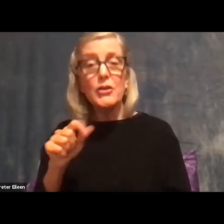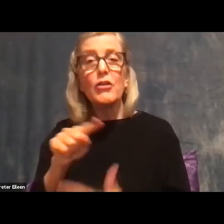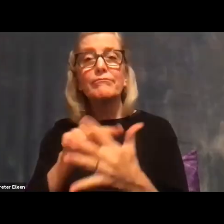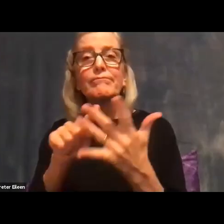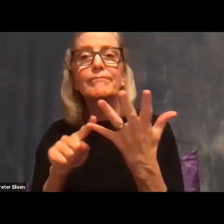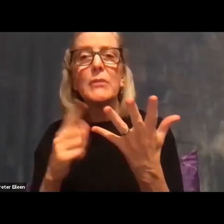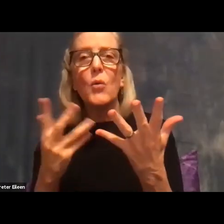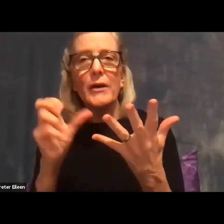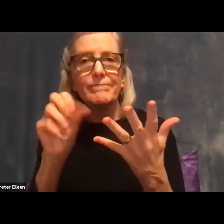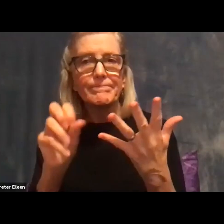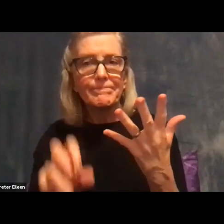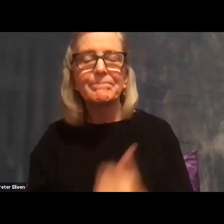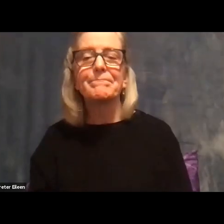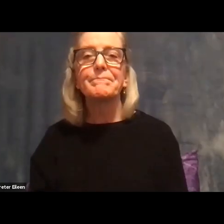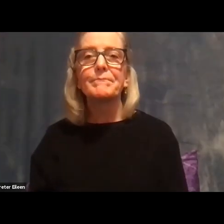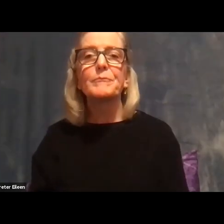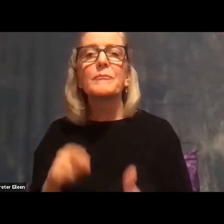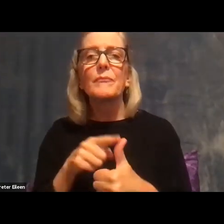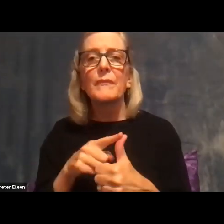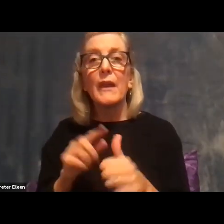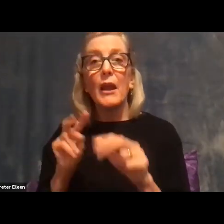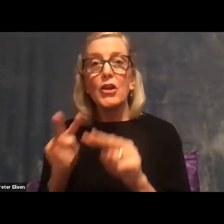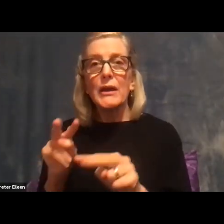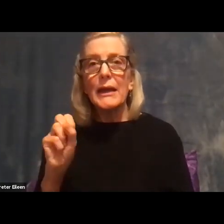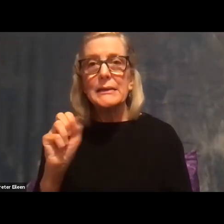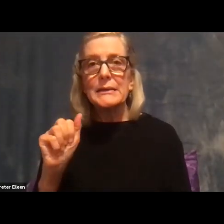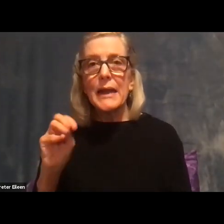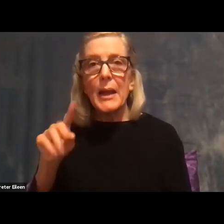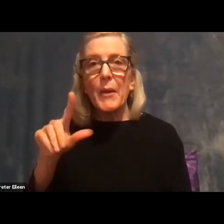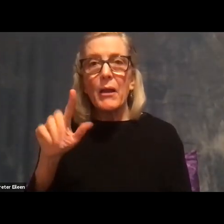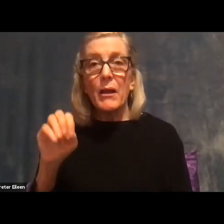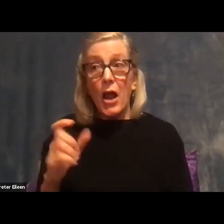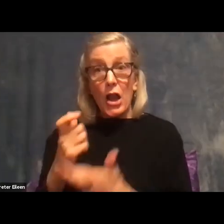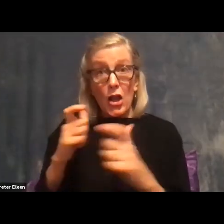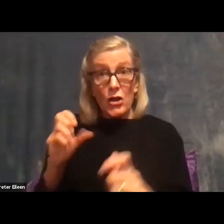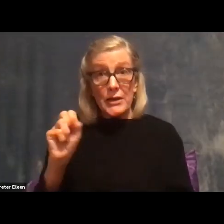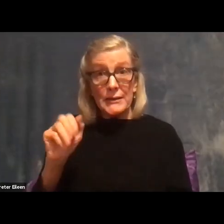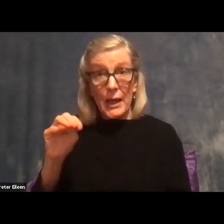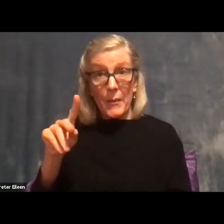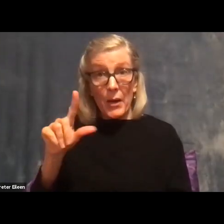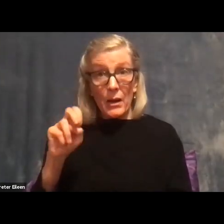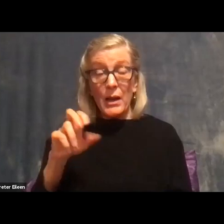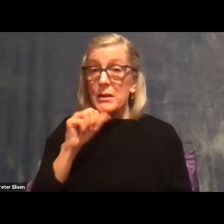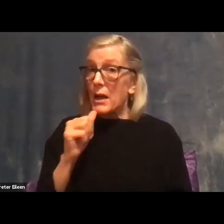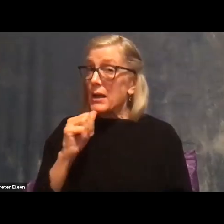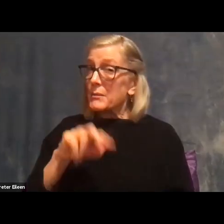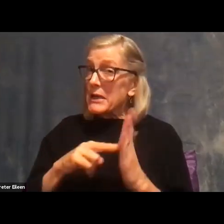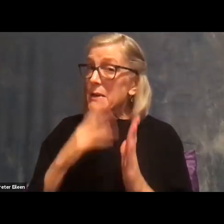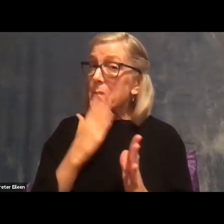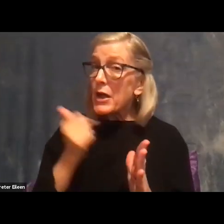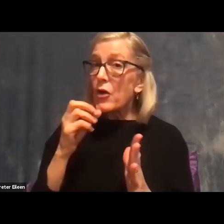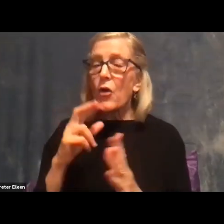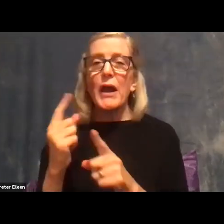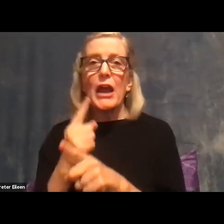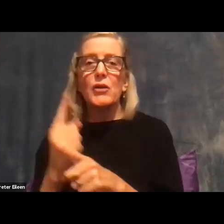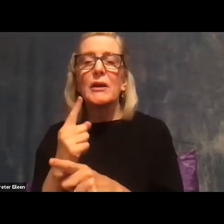at. So look at the sample, a larger sample does not necessarily mean a better or a more accurate poll, but it will help you put